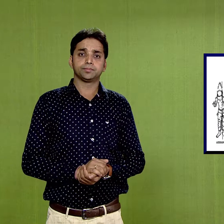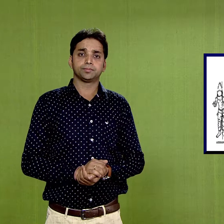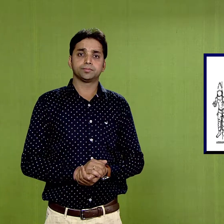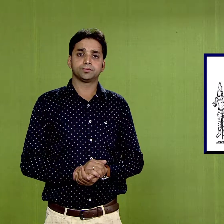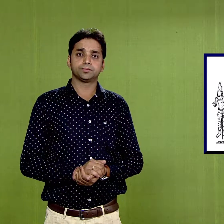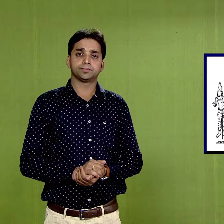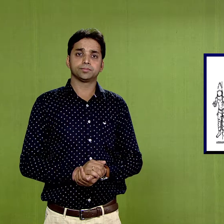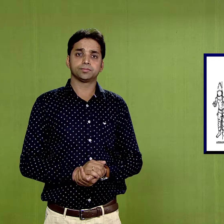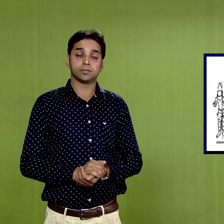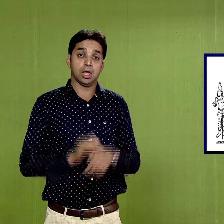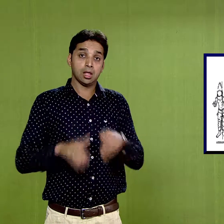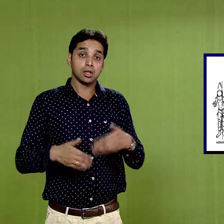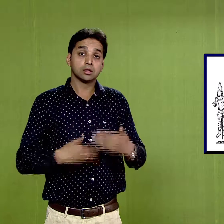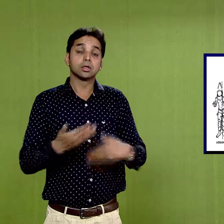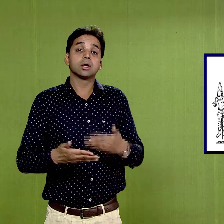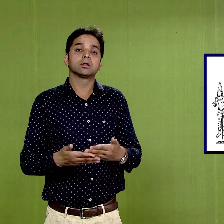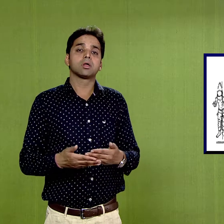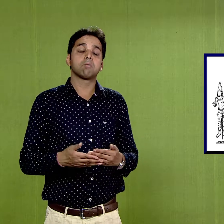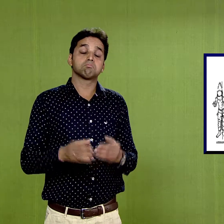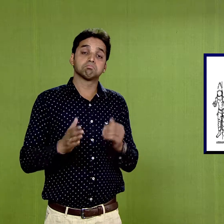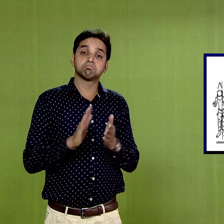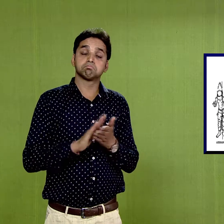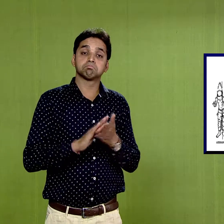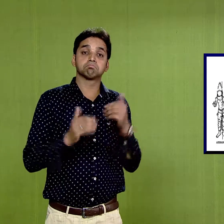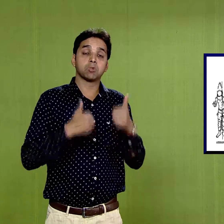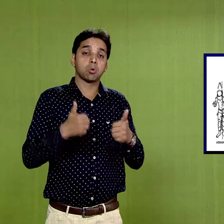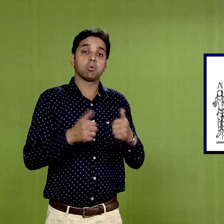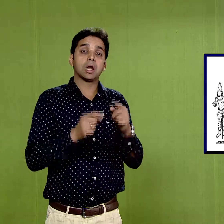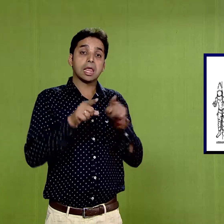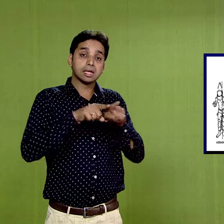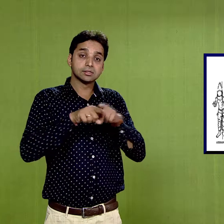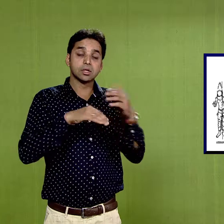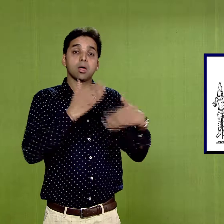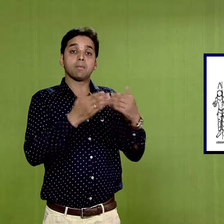there is an excellent example from Gupta period paintings